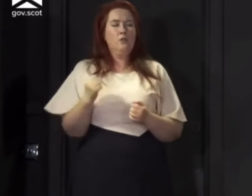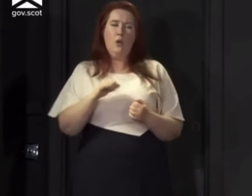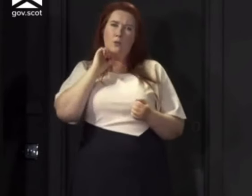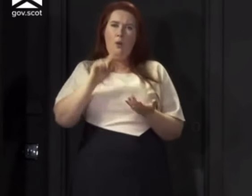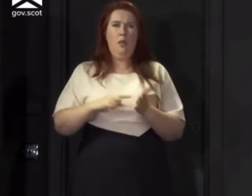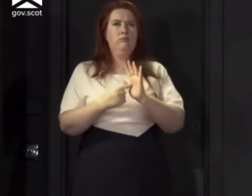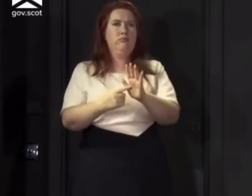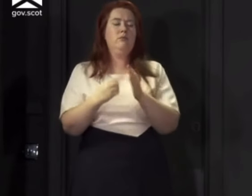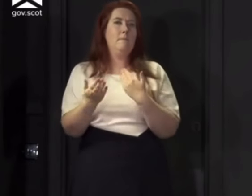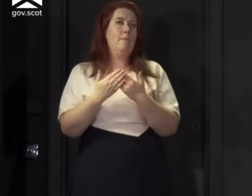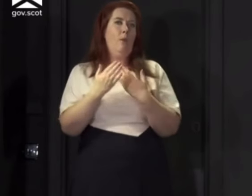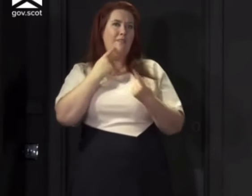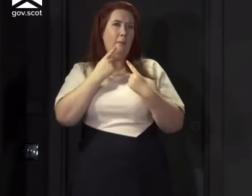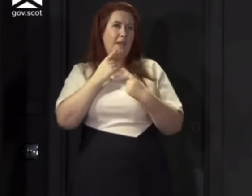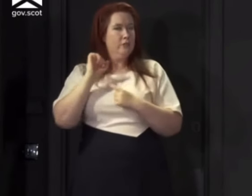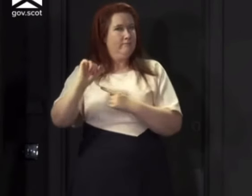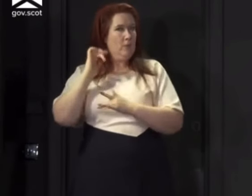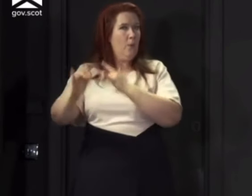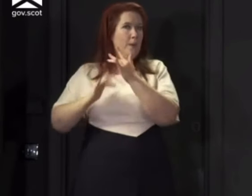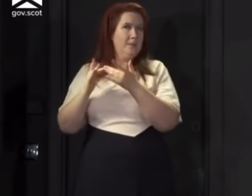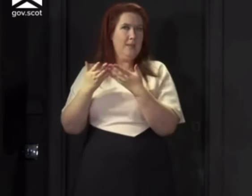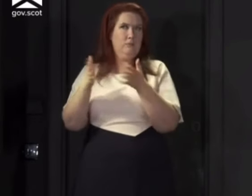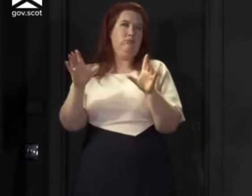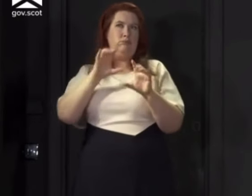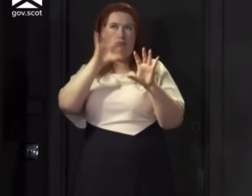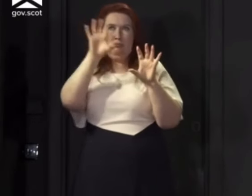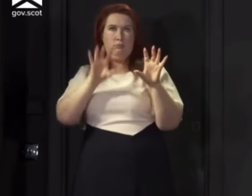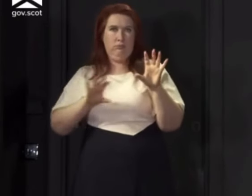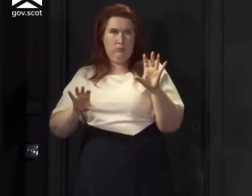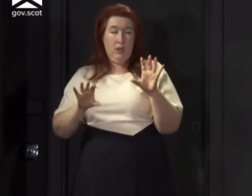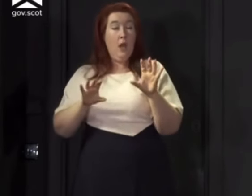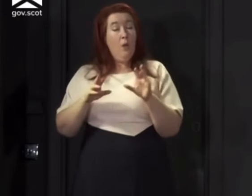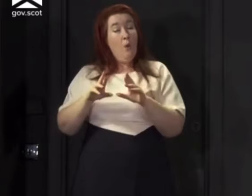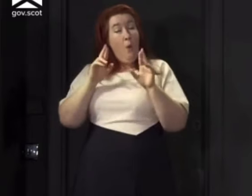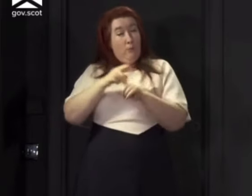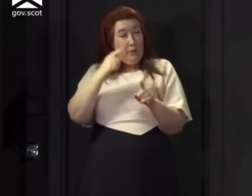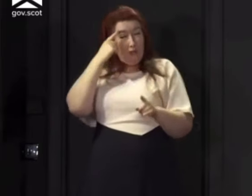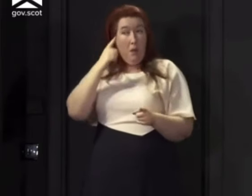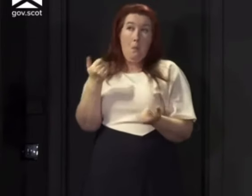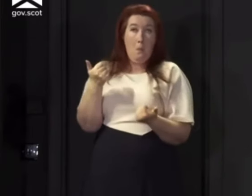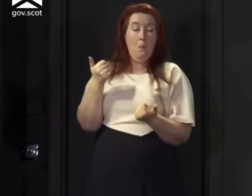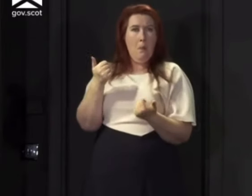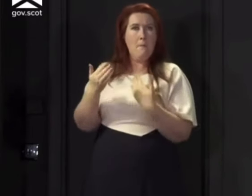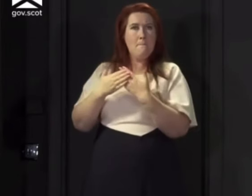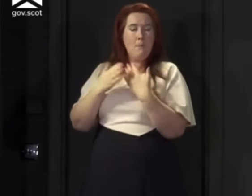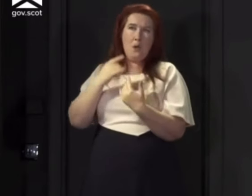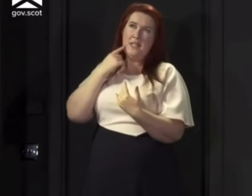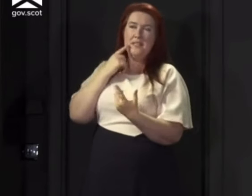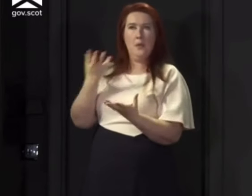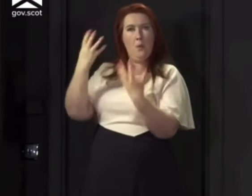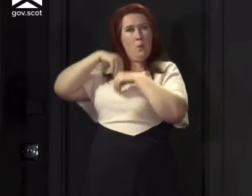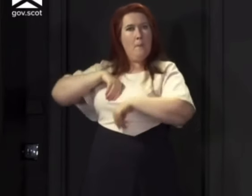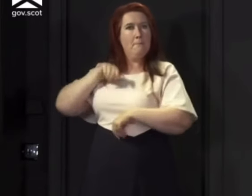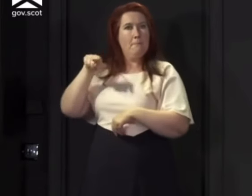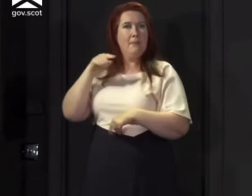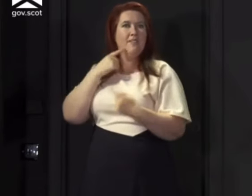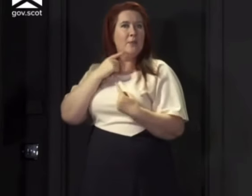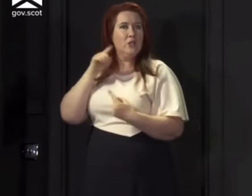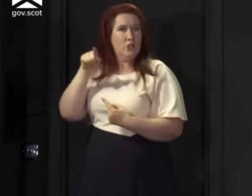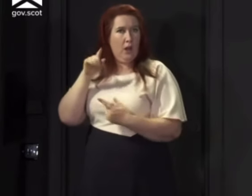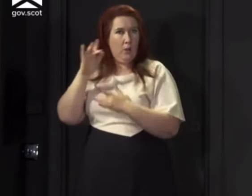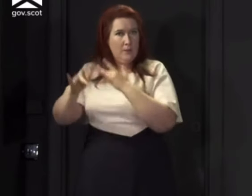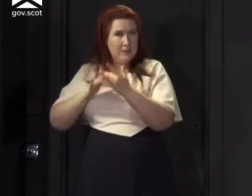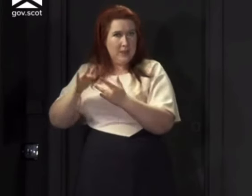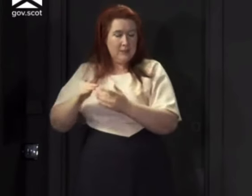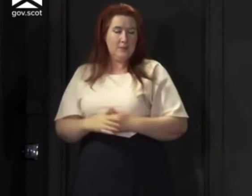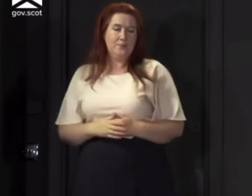gone. Personally, I think they should pick somebody from Glasgow. I'll not say who, but I know there's a few people who would be able to spin